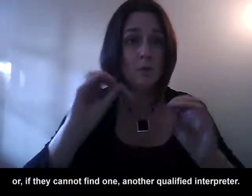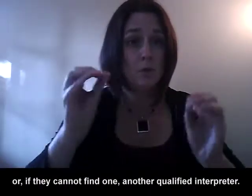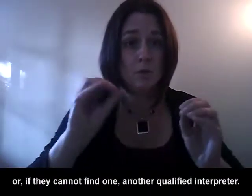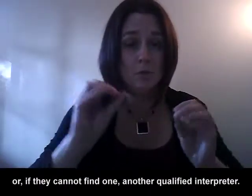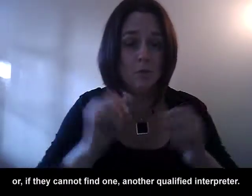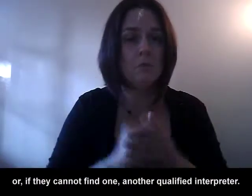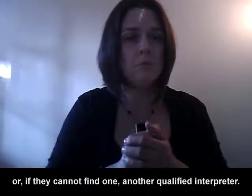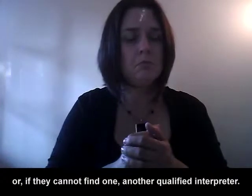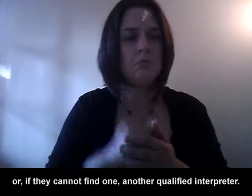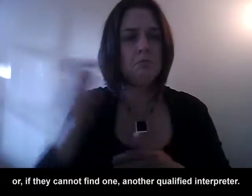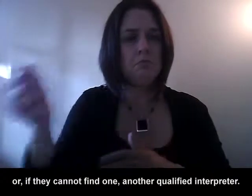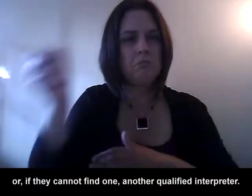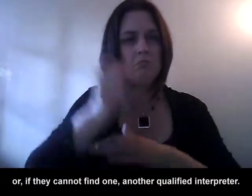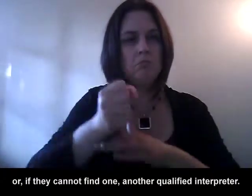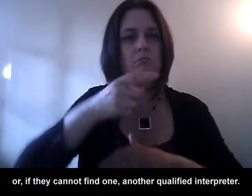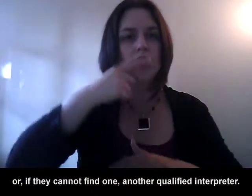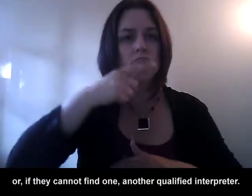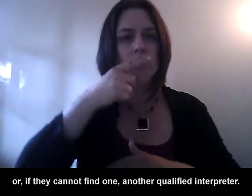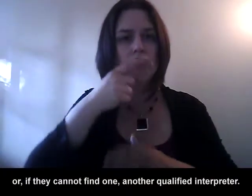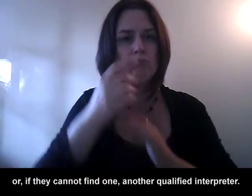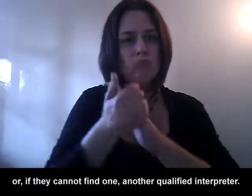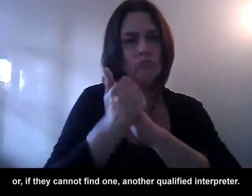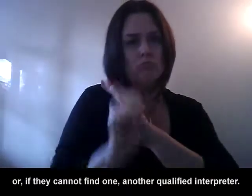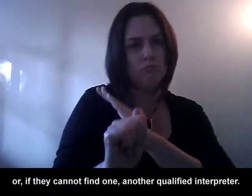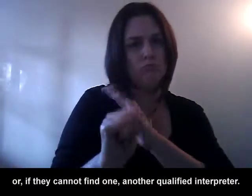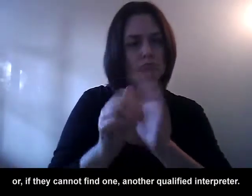Or if they cannot find one, another qualified interpreter.